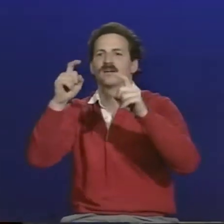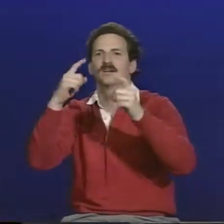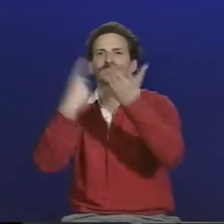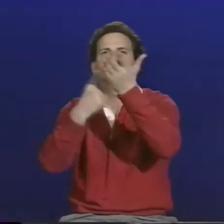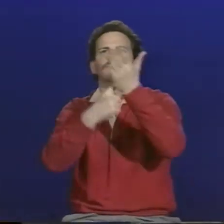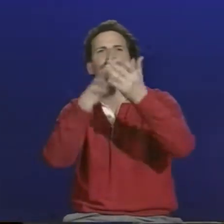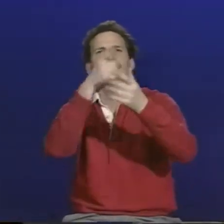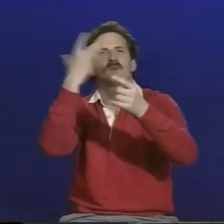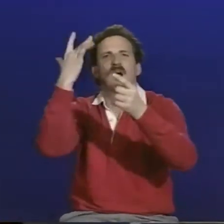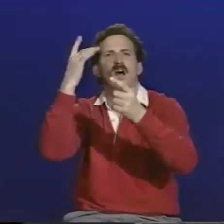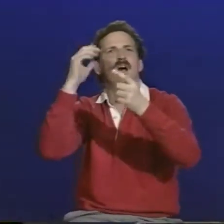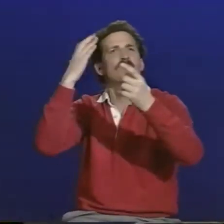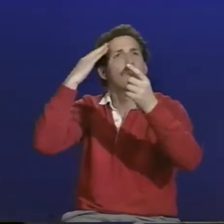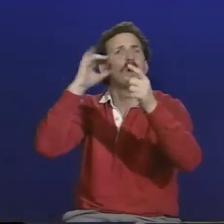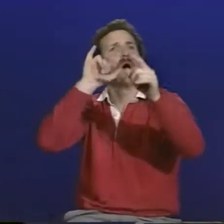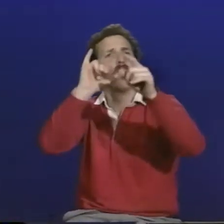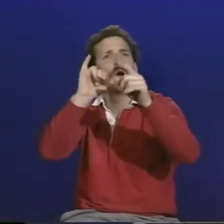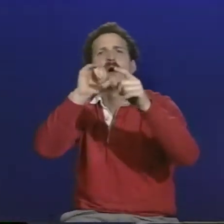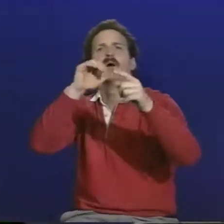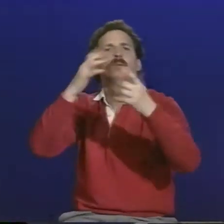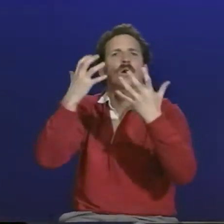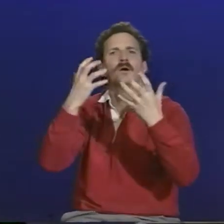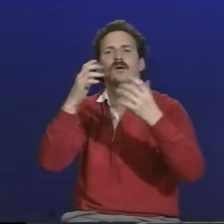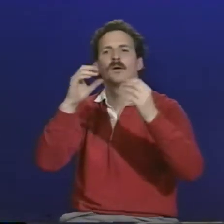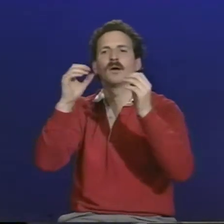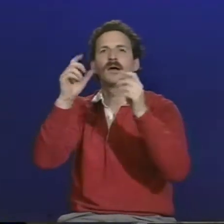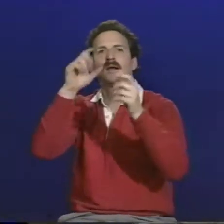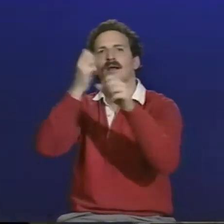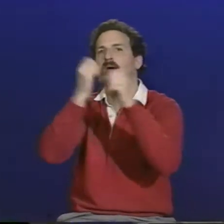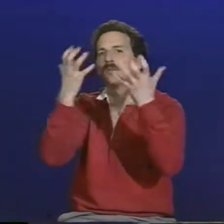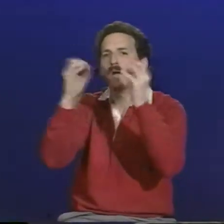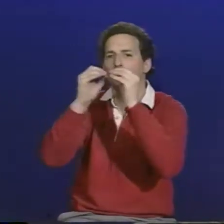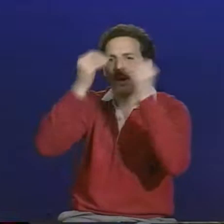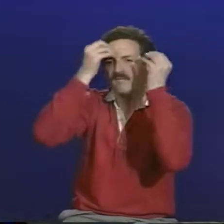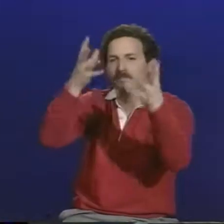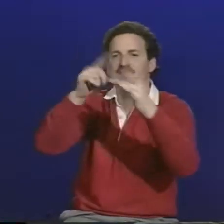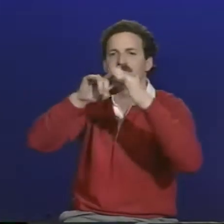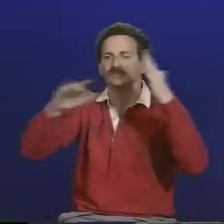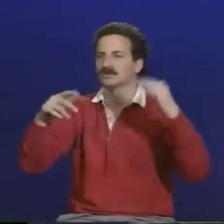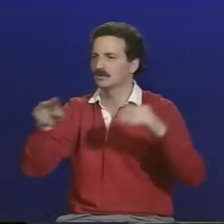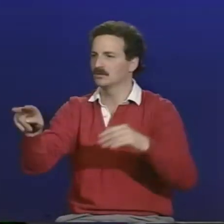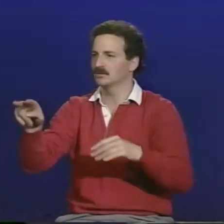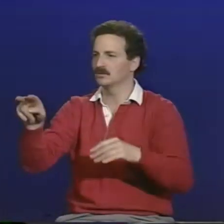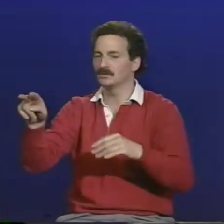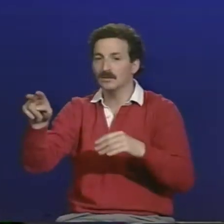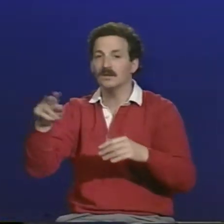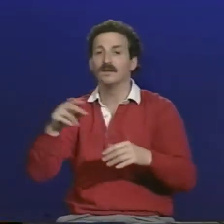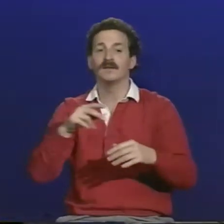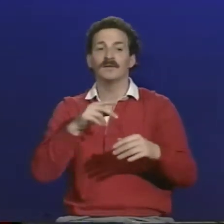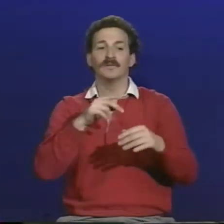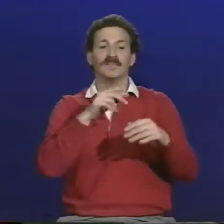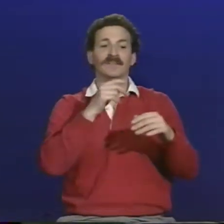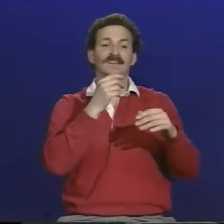much more aggressive and interested in making comments and discussing and asking questions, they want to get more information.